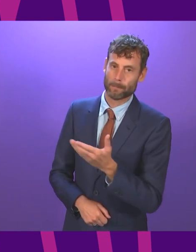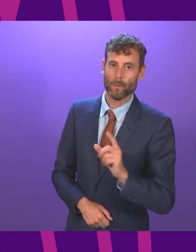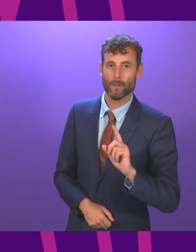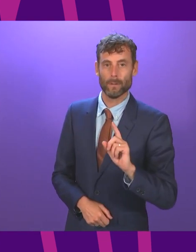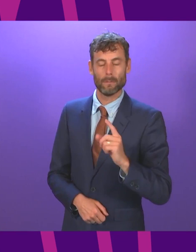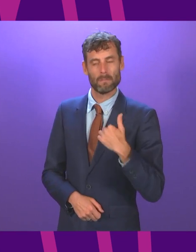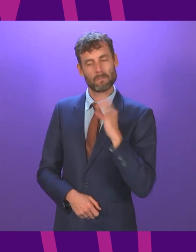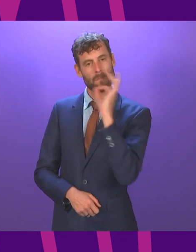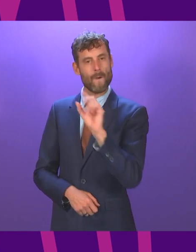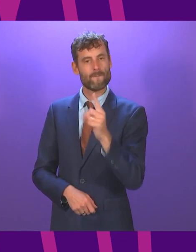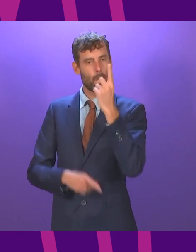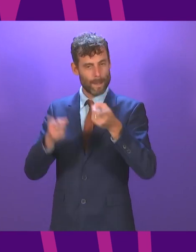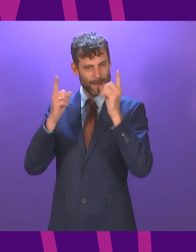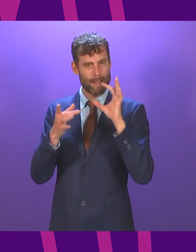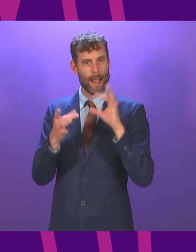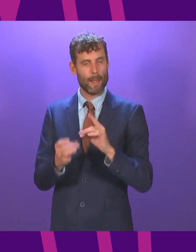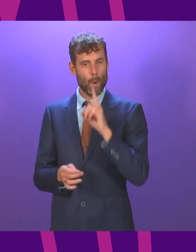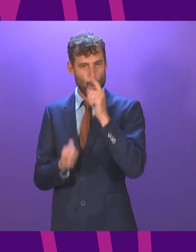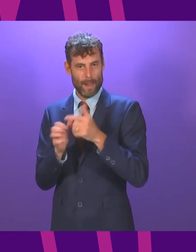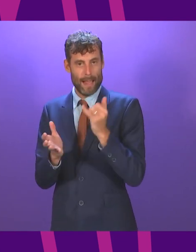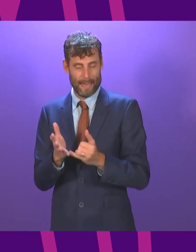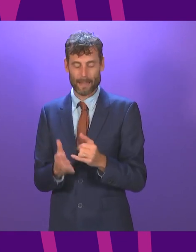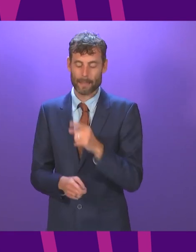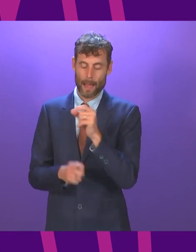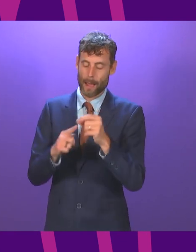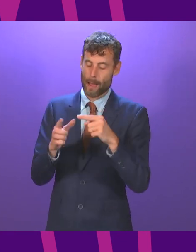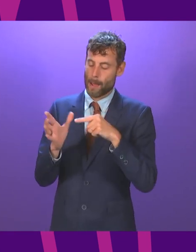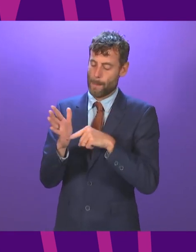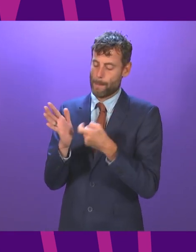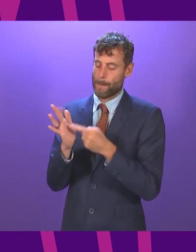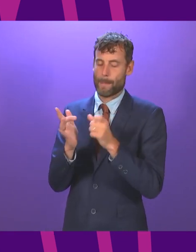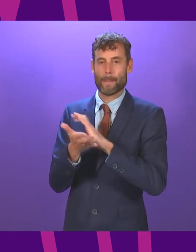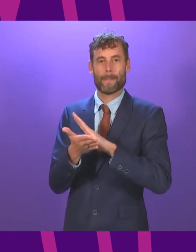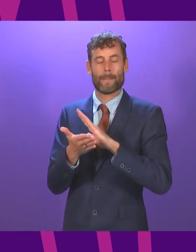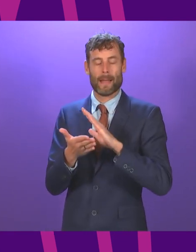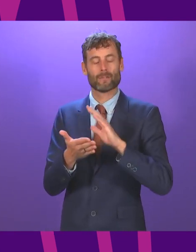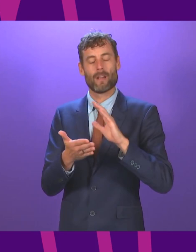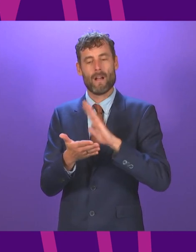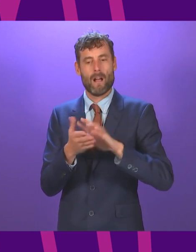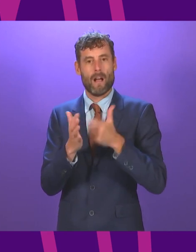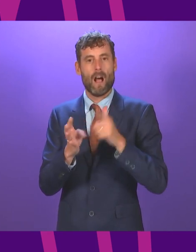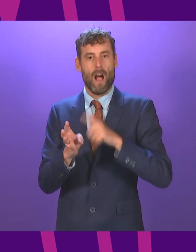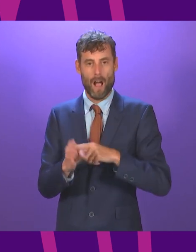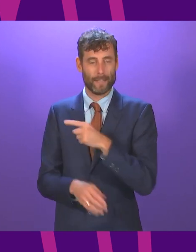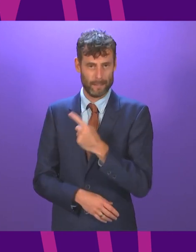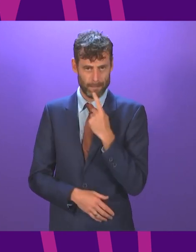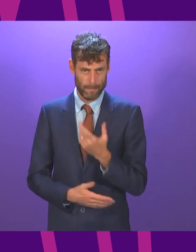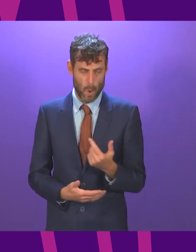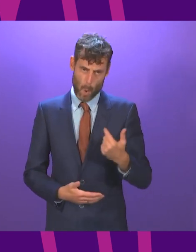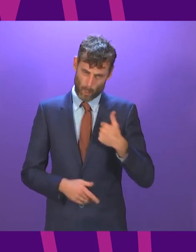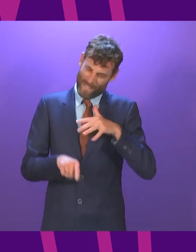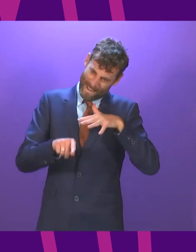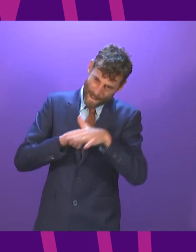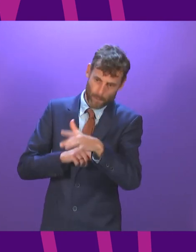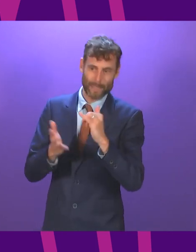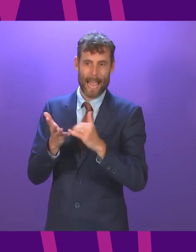to press for clarity on oil and gas, please. Patrick Harvey has bragged that the Greens have changed significantly the First Minister's position on the future of our oil